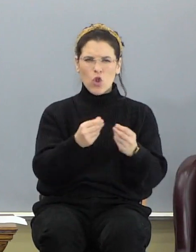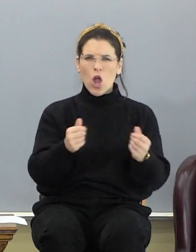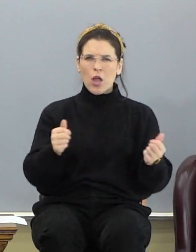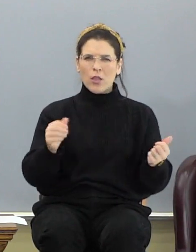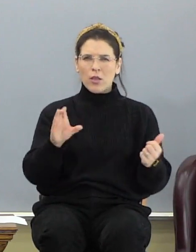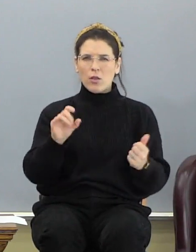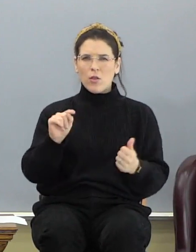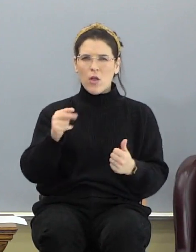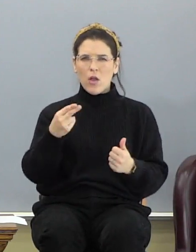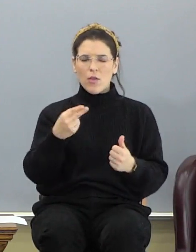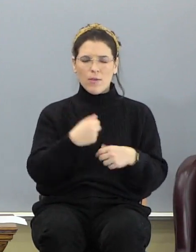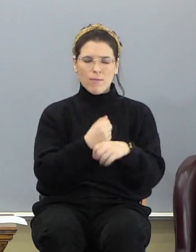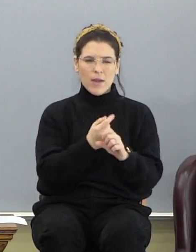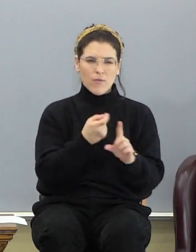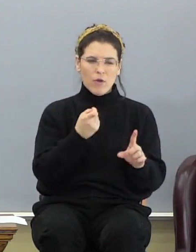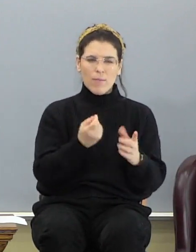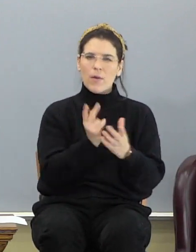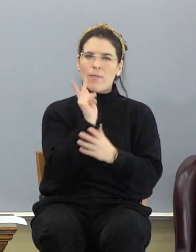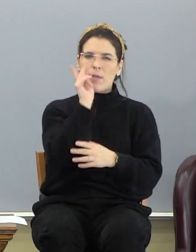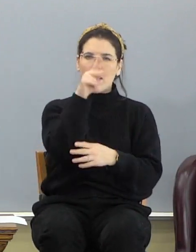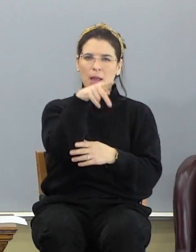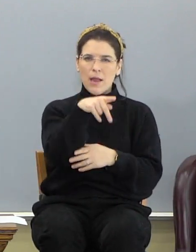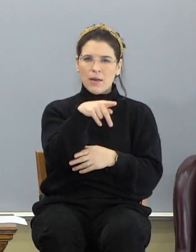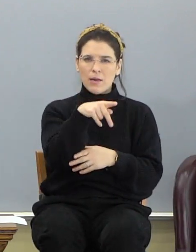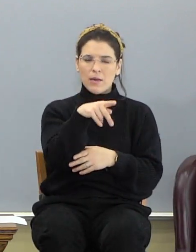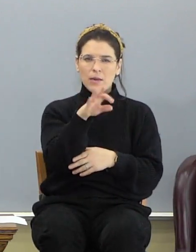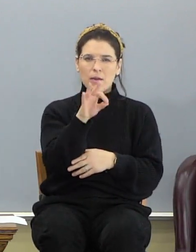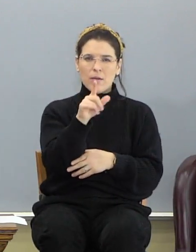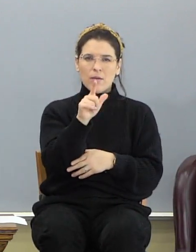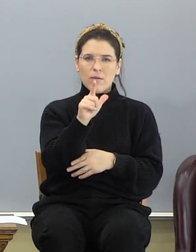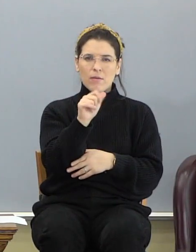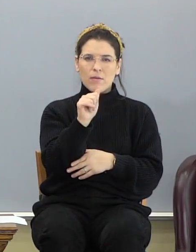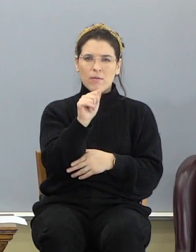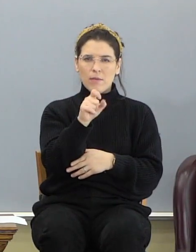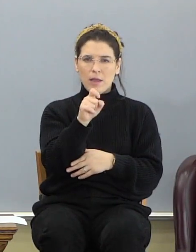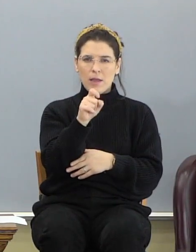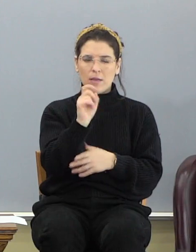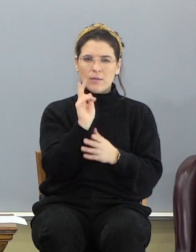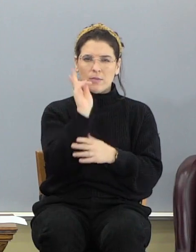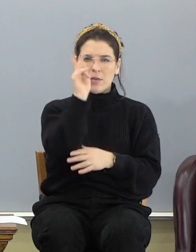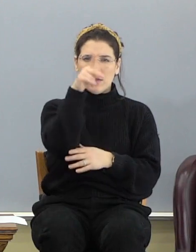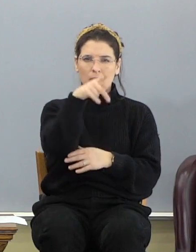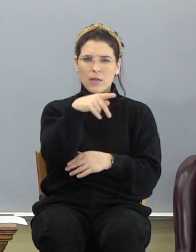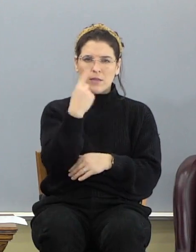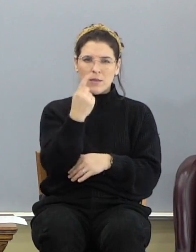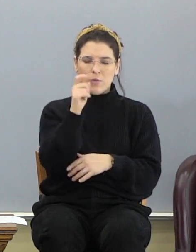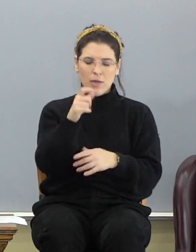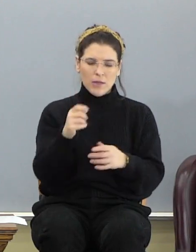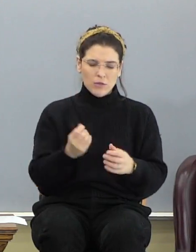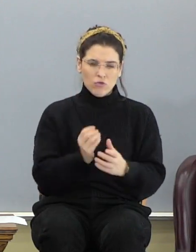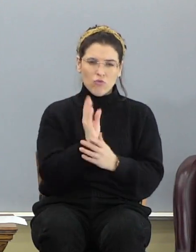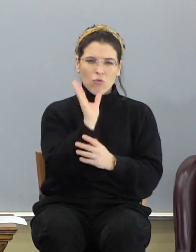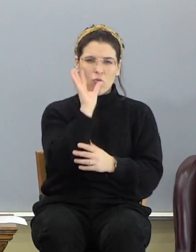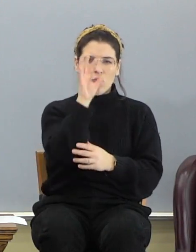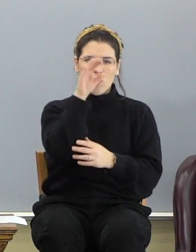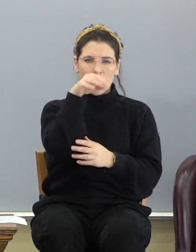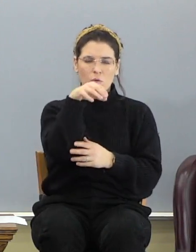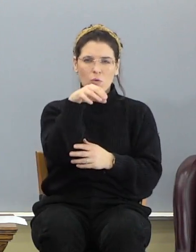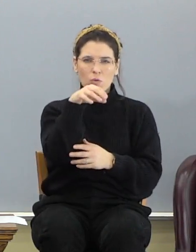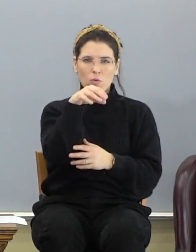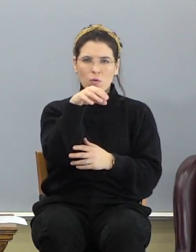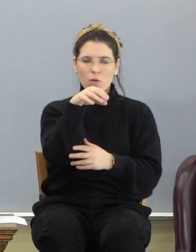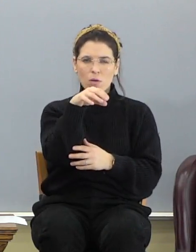made out of a plant, a flax plant. Somebody has to grow a flax plant,